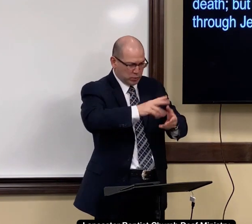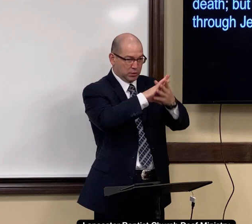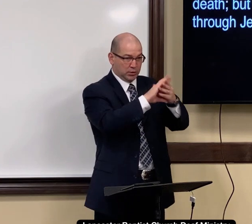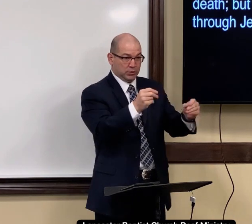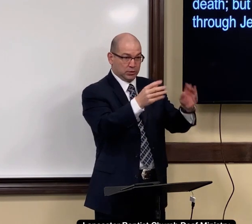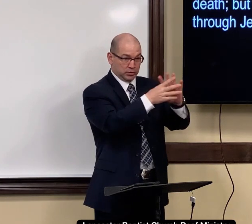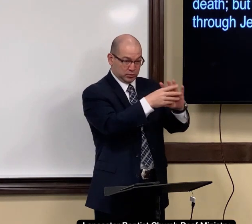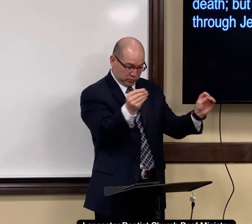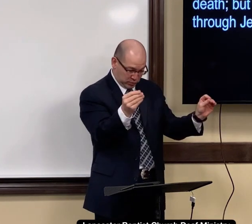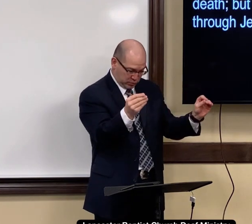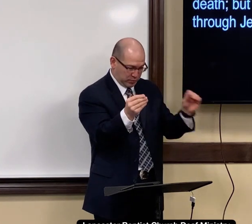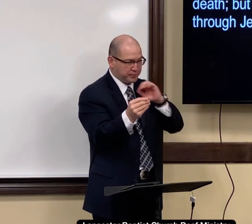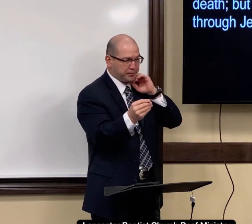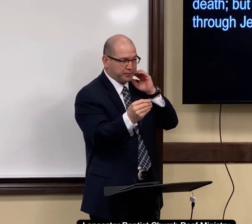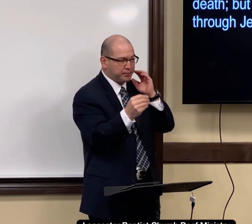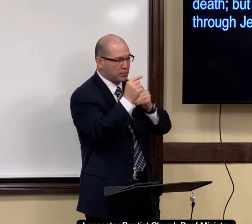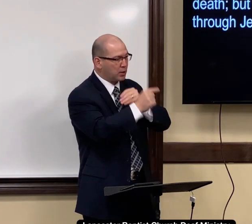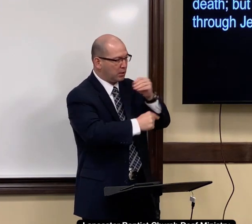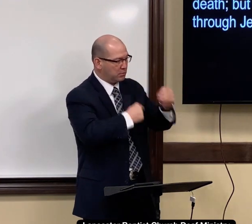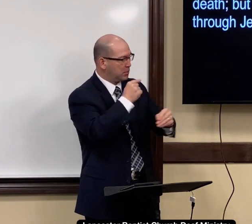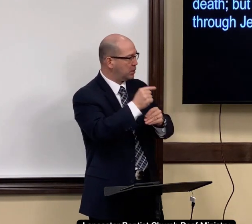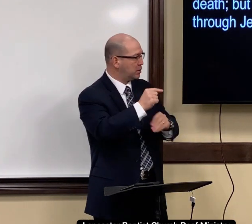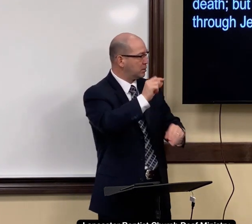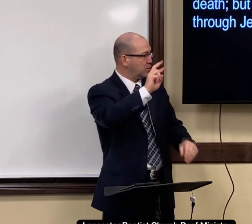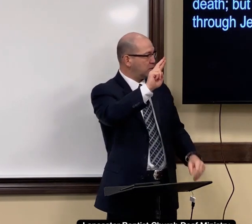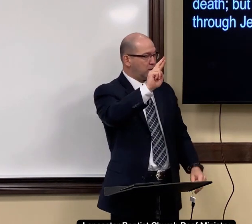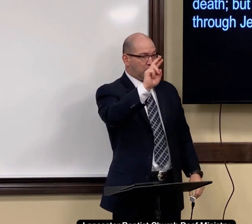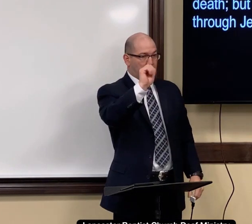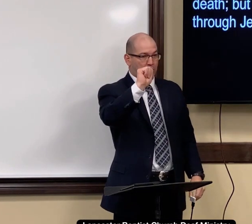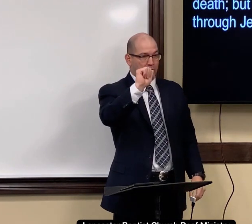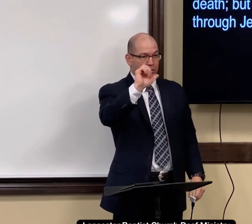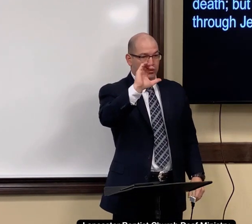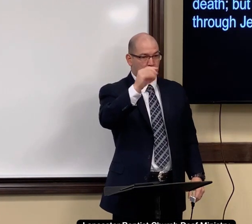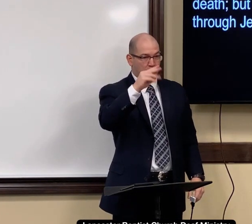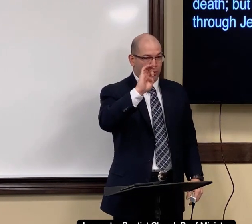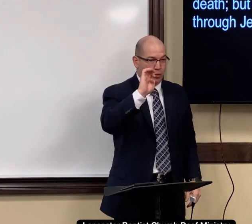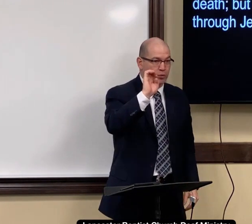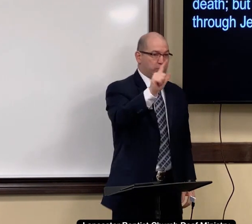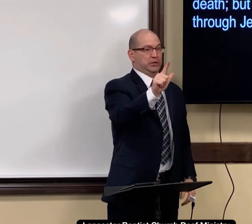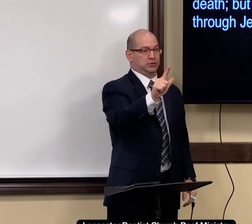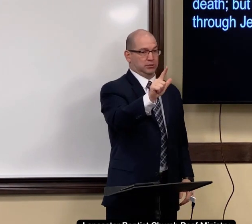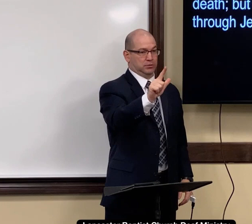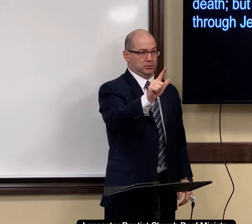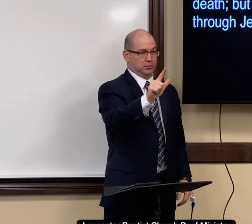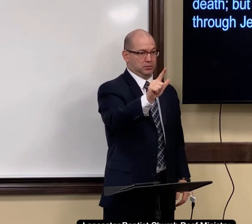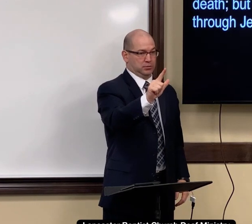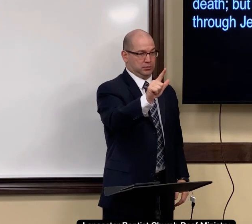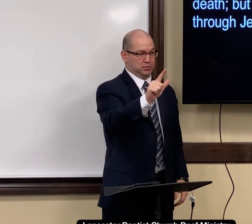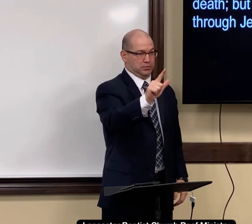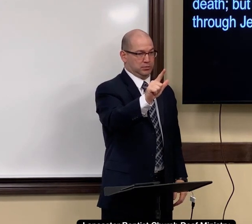So, read many stories about, we read stories about Rachel.